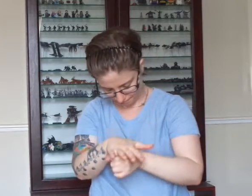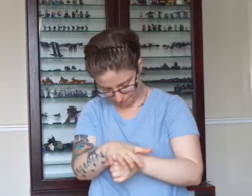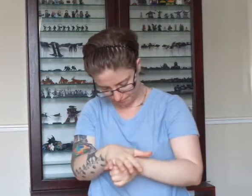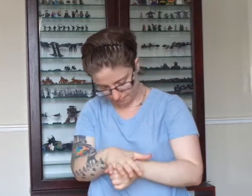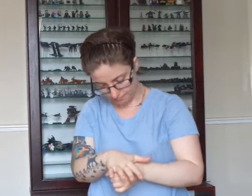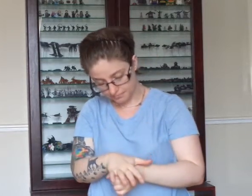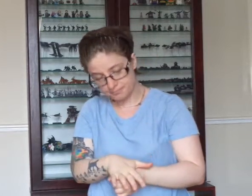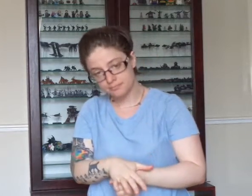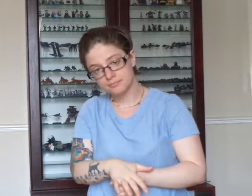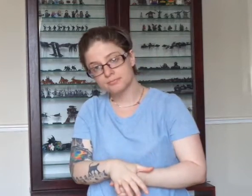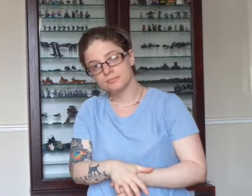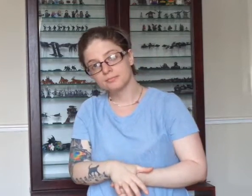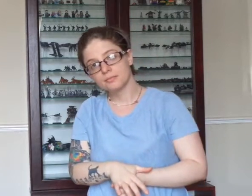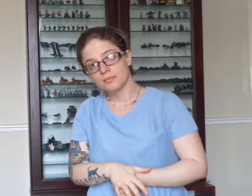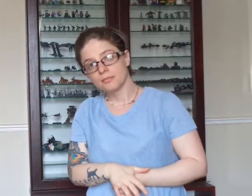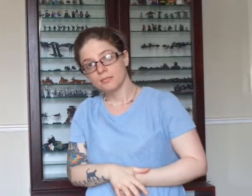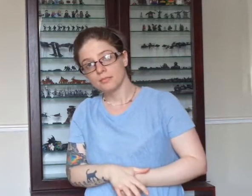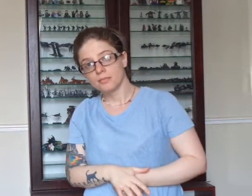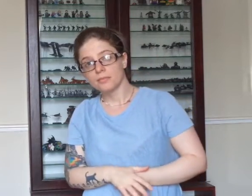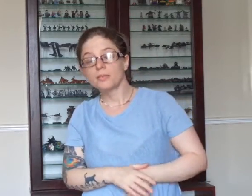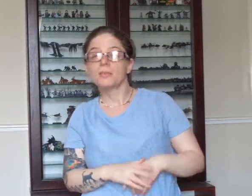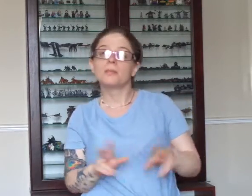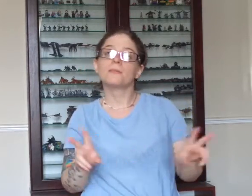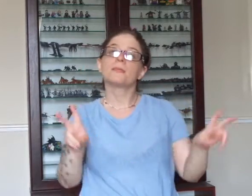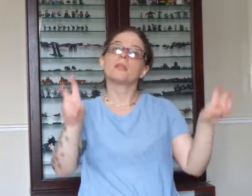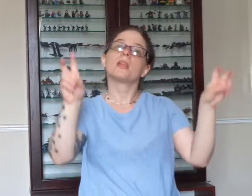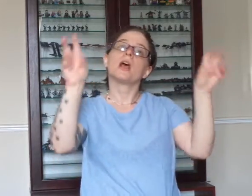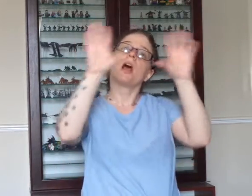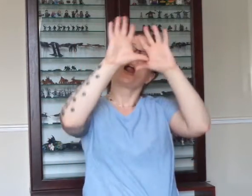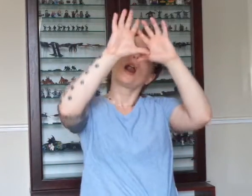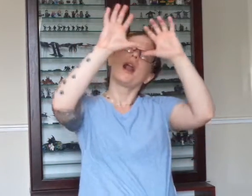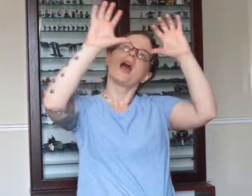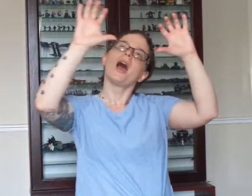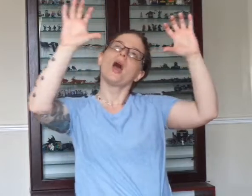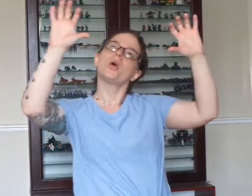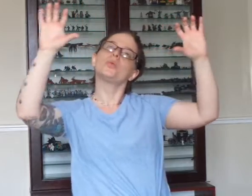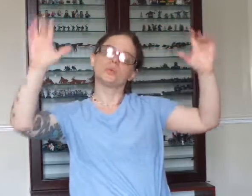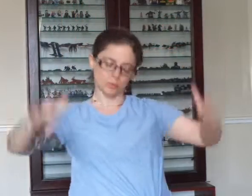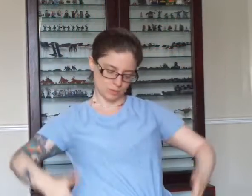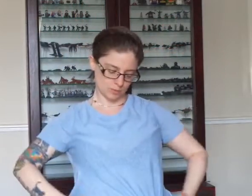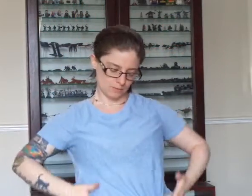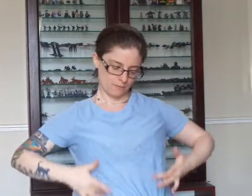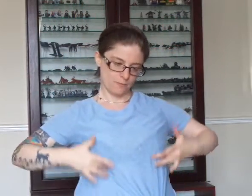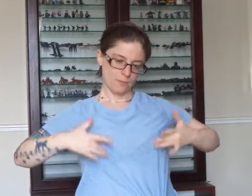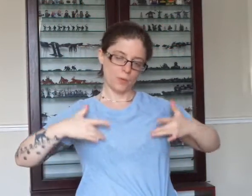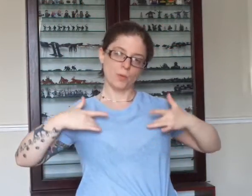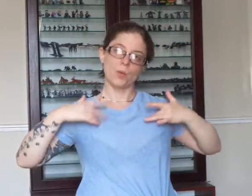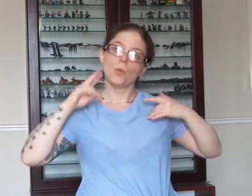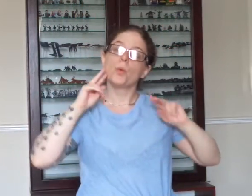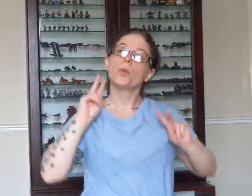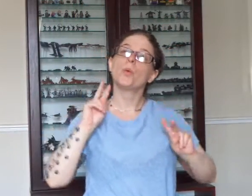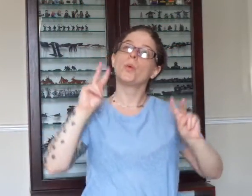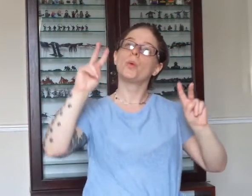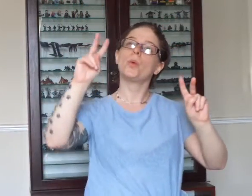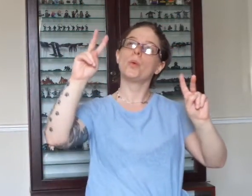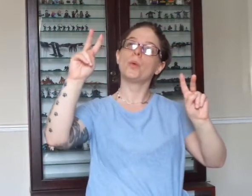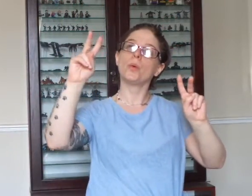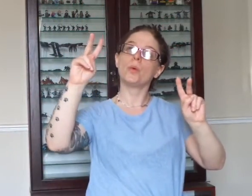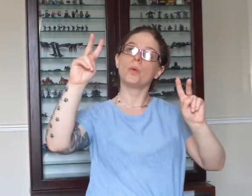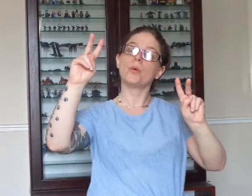I've looked at clouds from both sides now. From